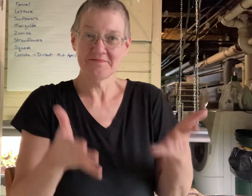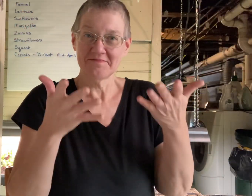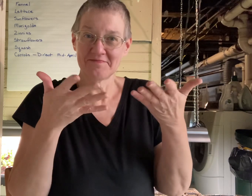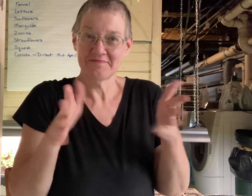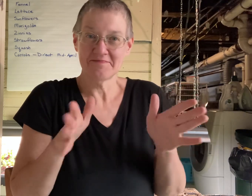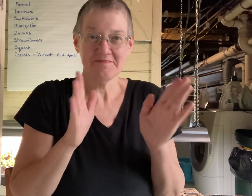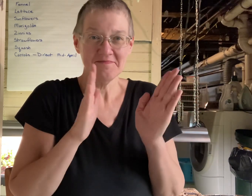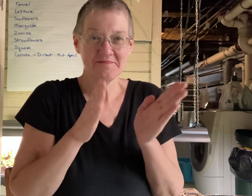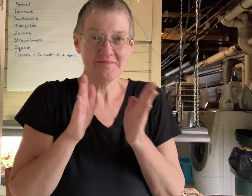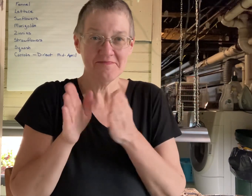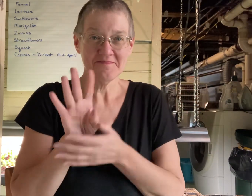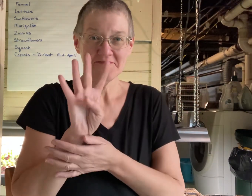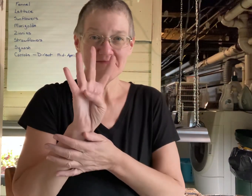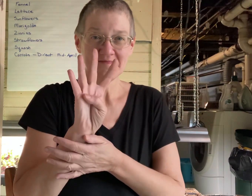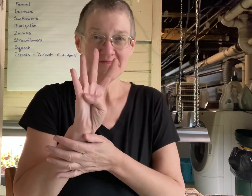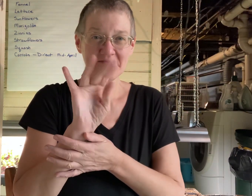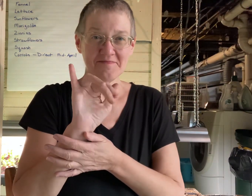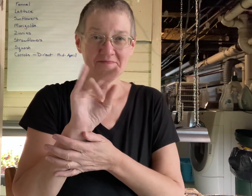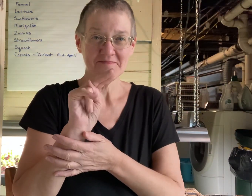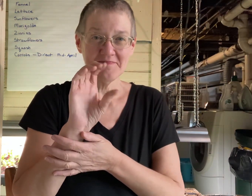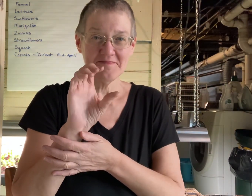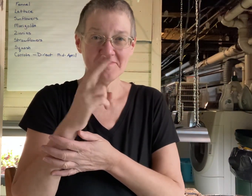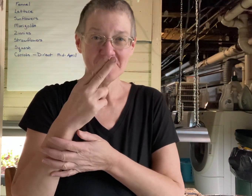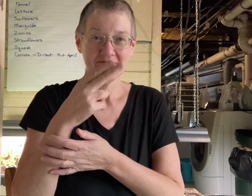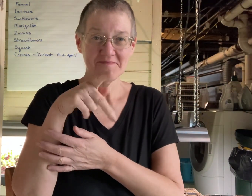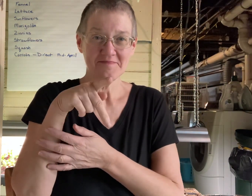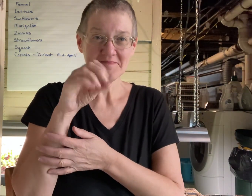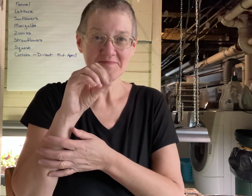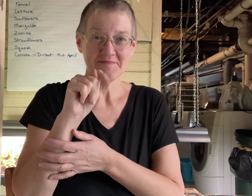now i've already prepared some four inch pots